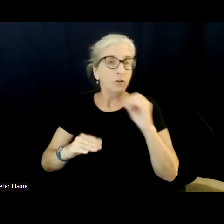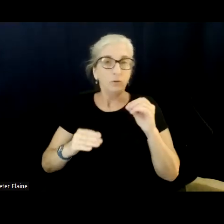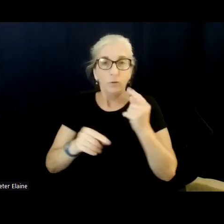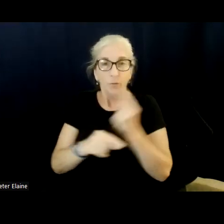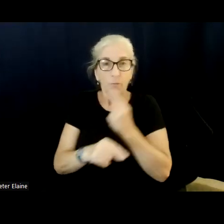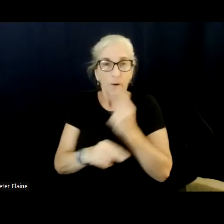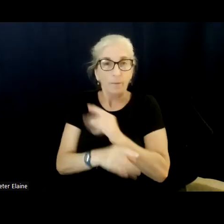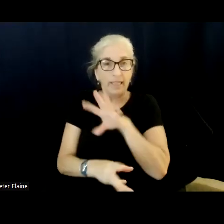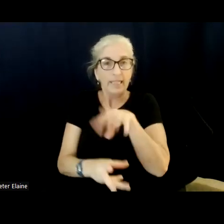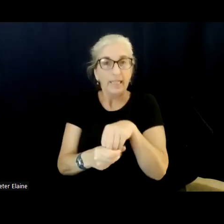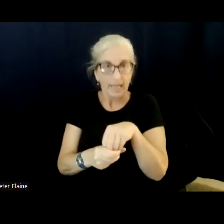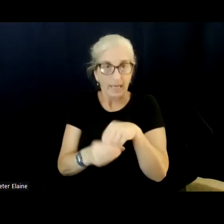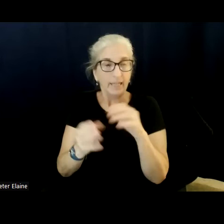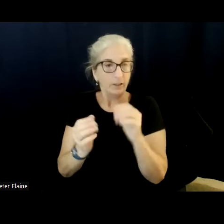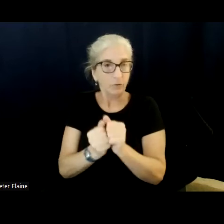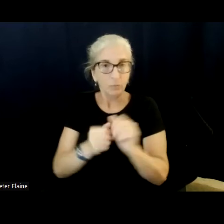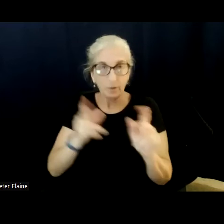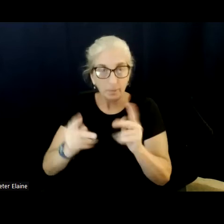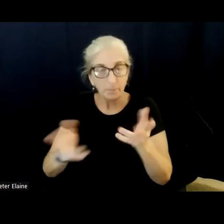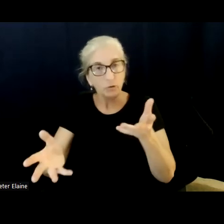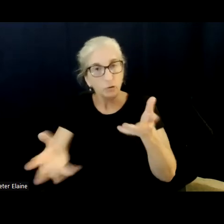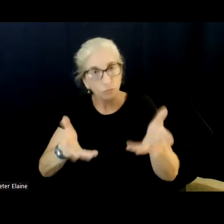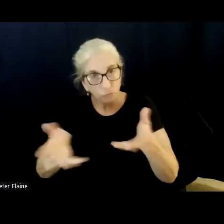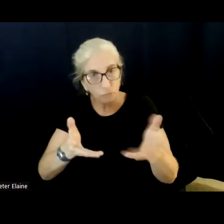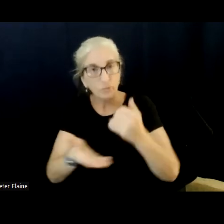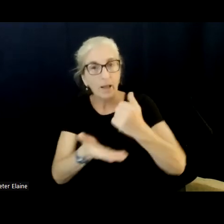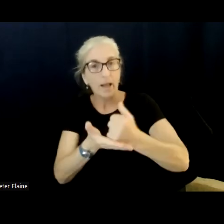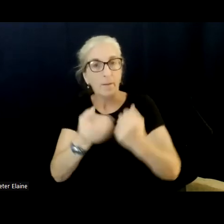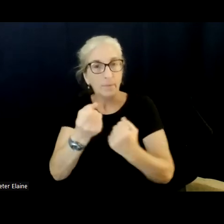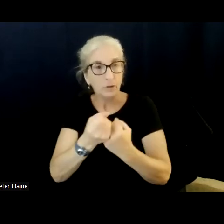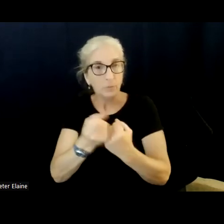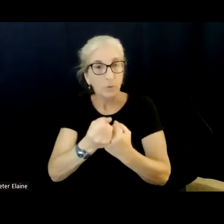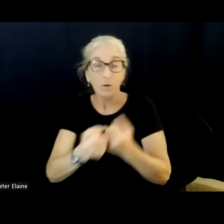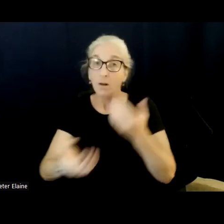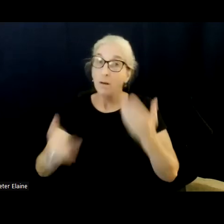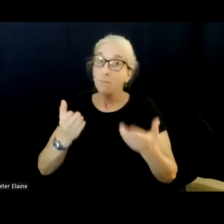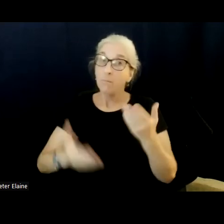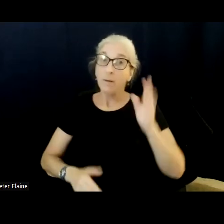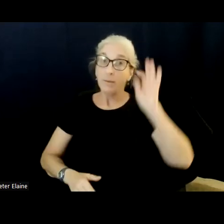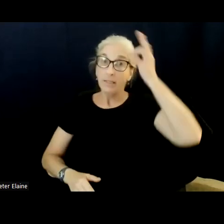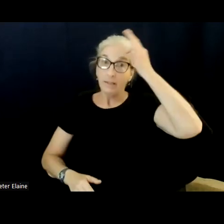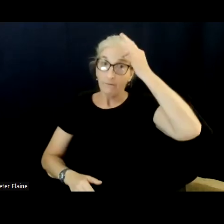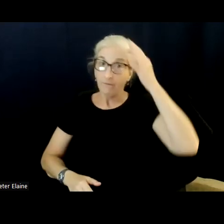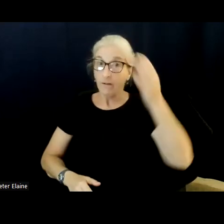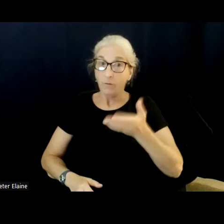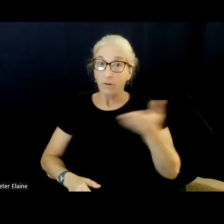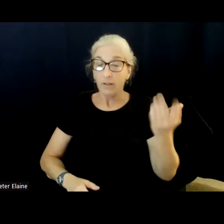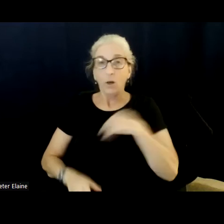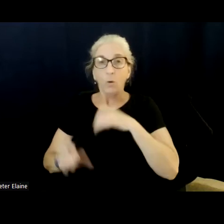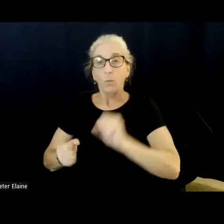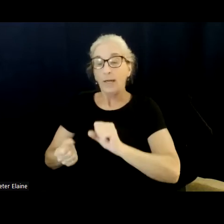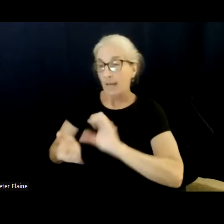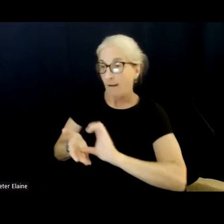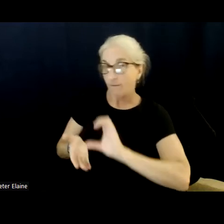individuals. And I would suggest, uh, as a federal matter, perhaps we can make special efforts to fund these programs and give them a priority